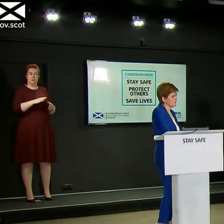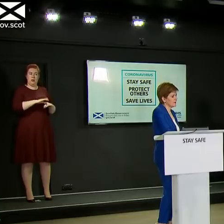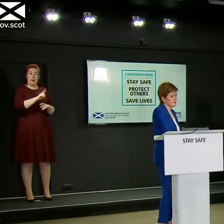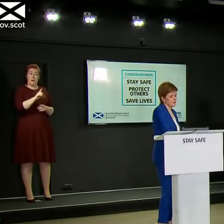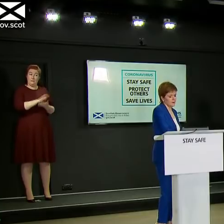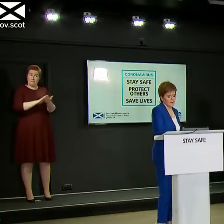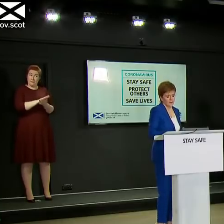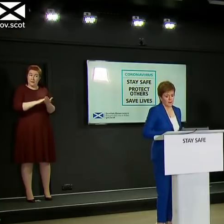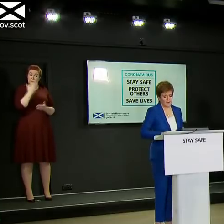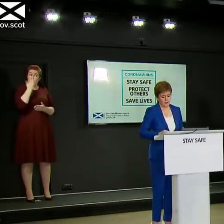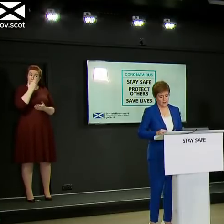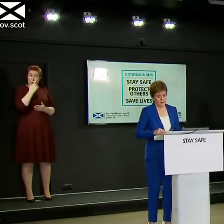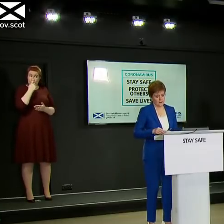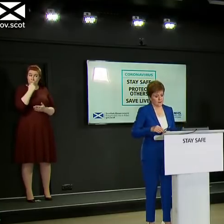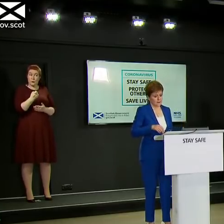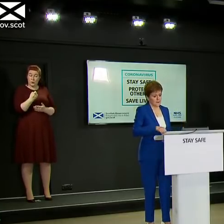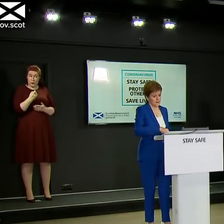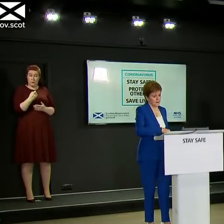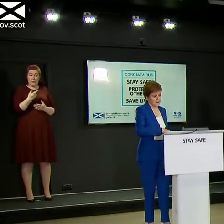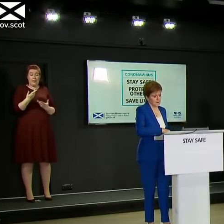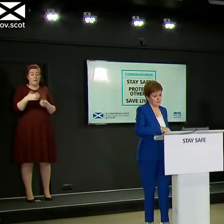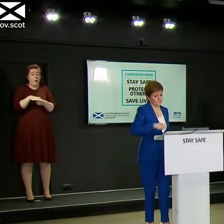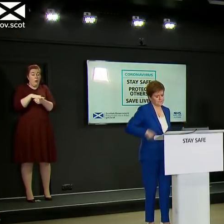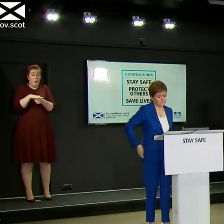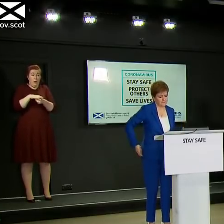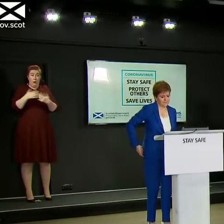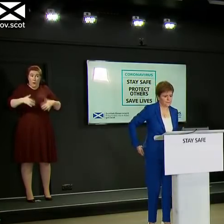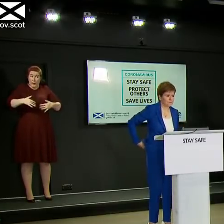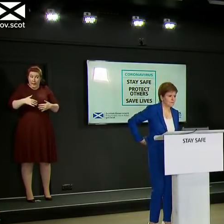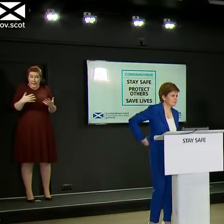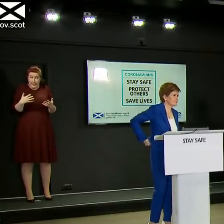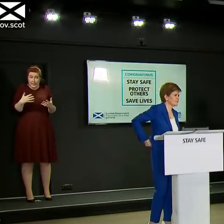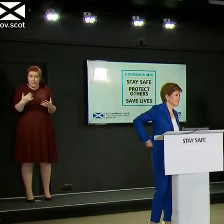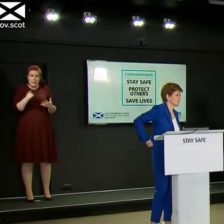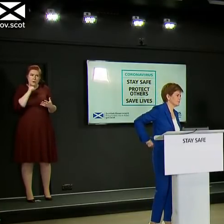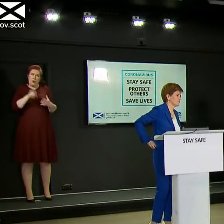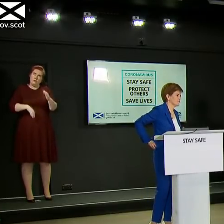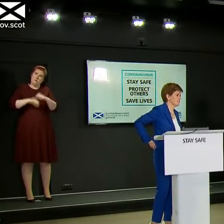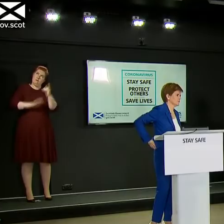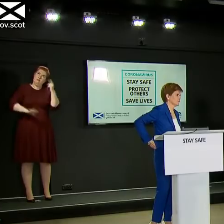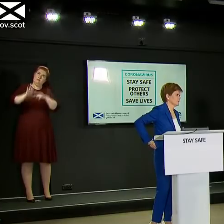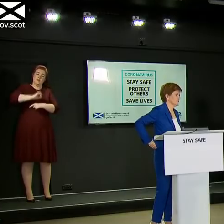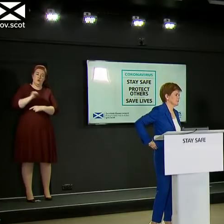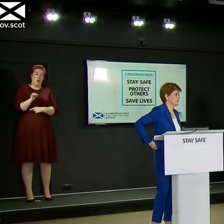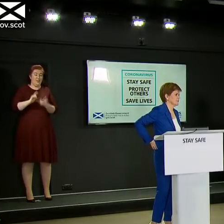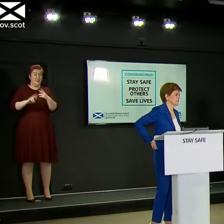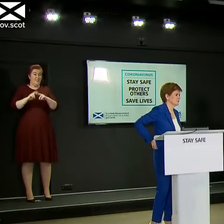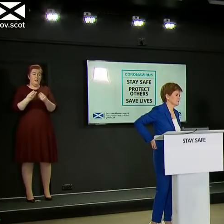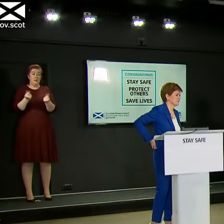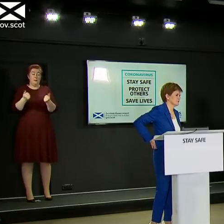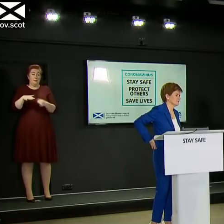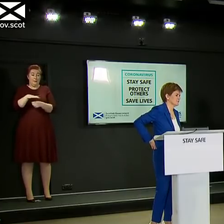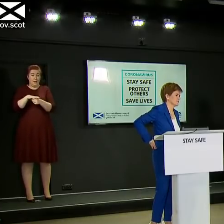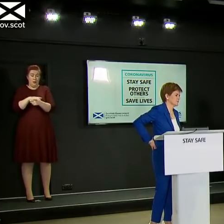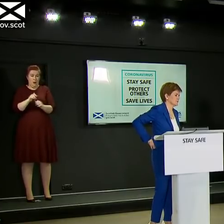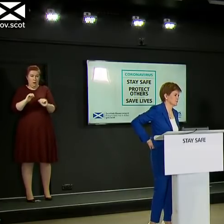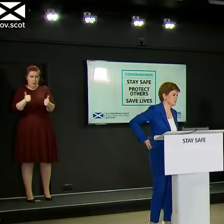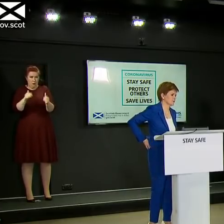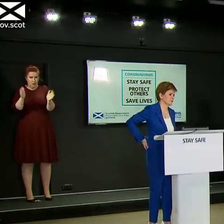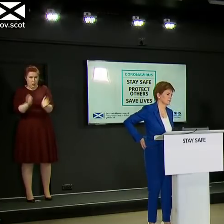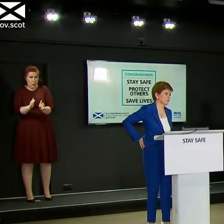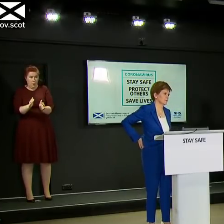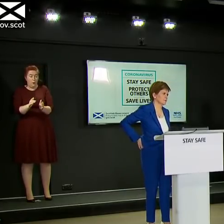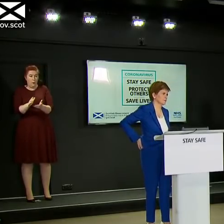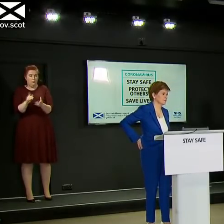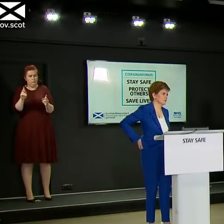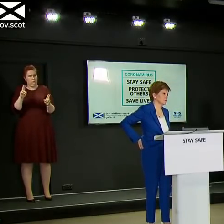reopen schools could be taken on a local basis if certain areas are having more success in suppressing the virus?